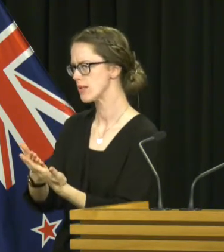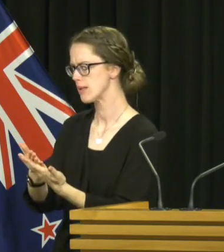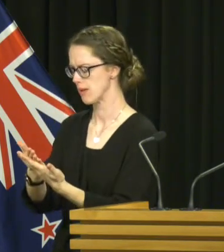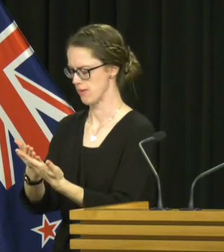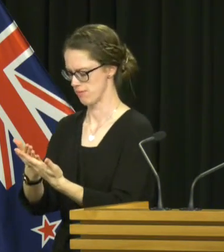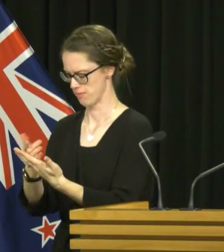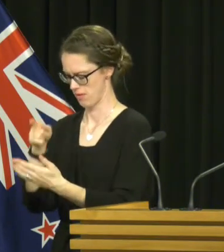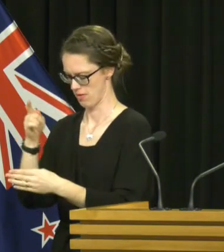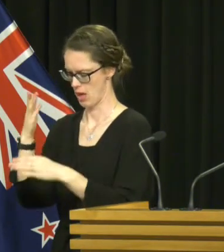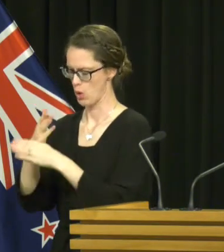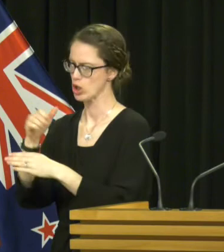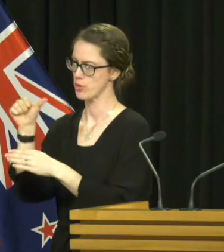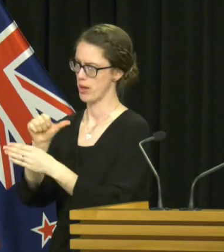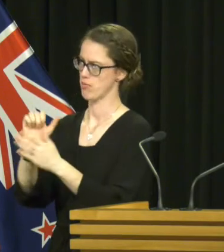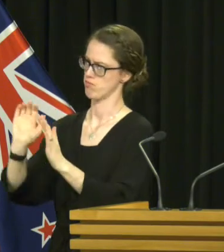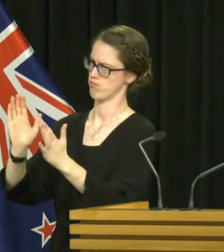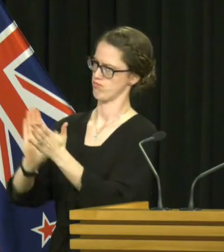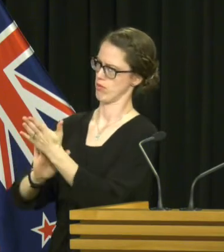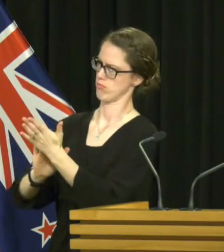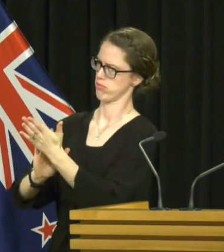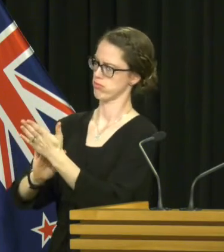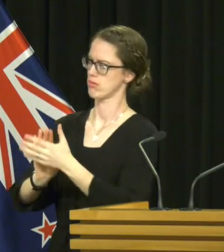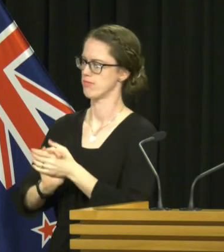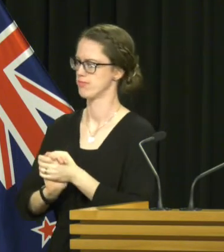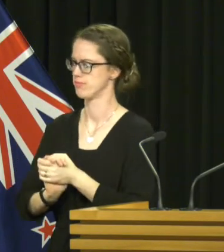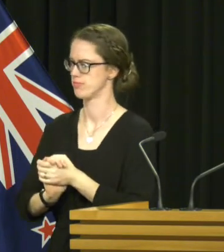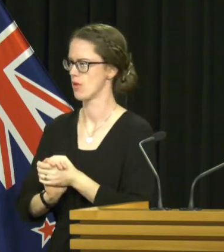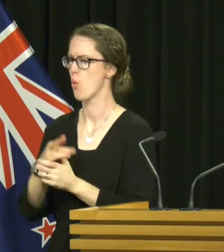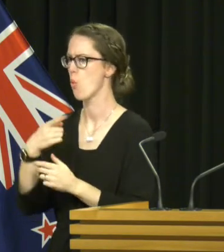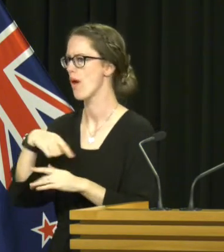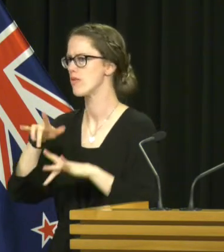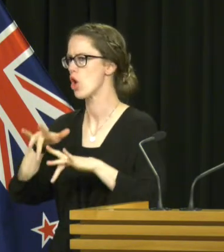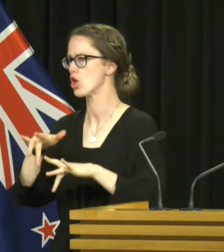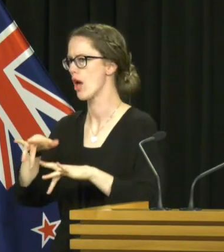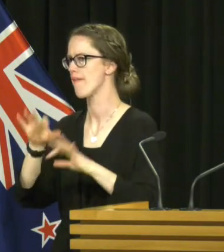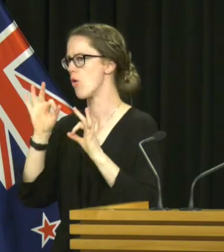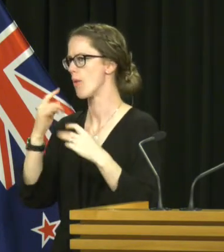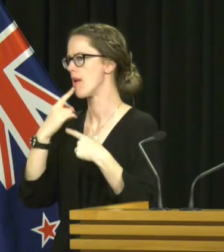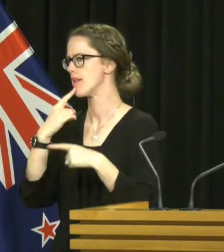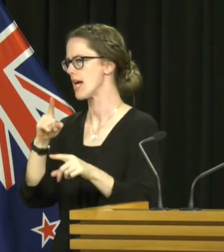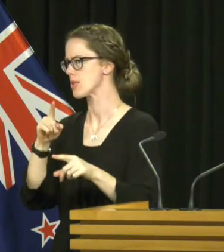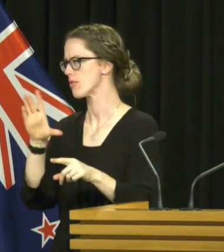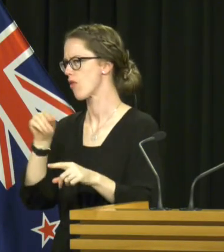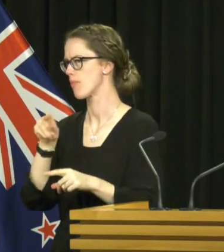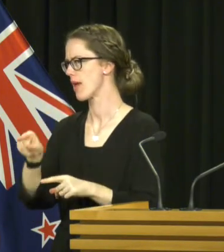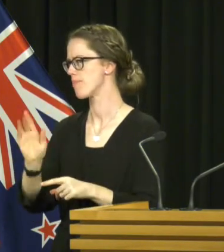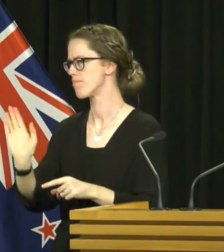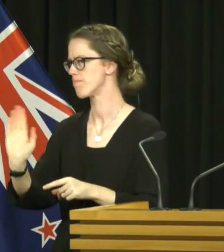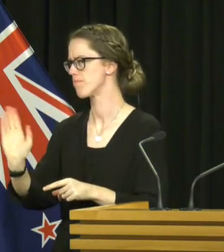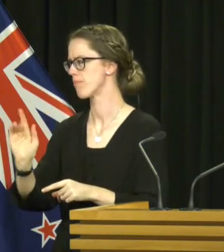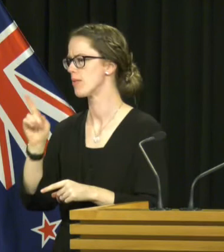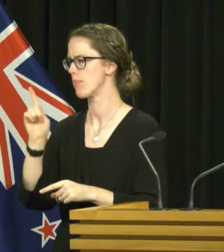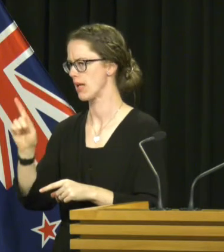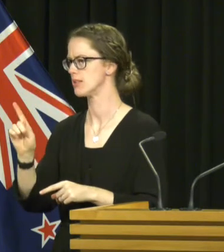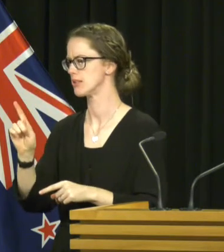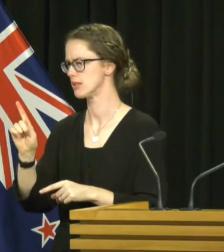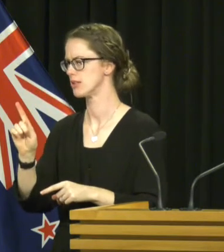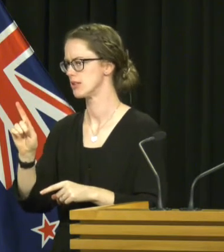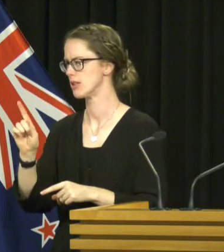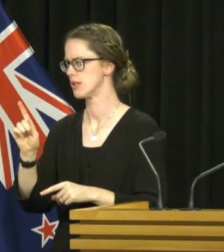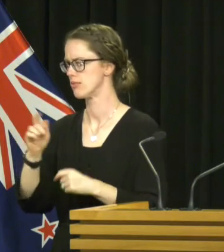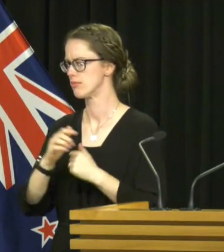that work should be applauded. We haven't made any formal announcements off the back of that as yet, but it's something that,